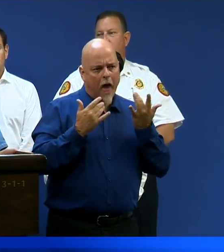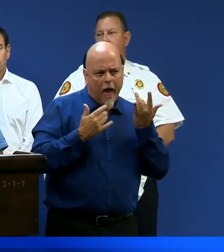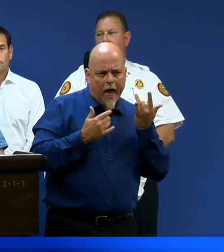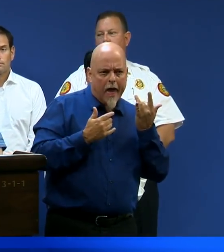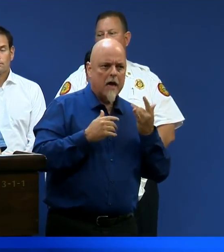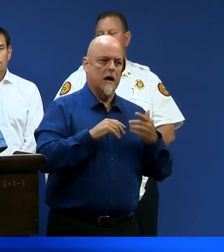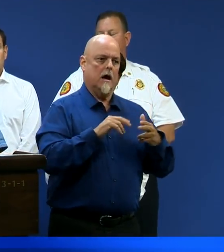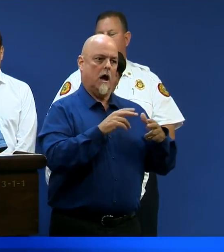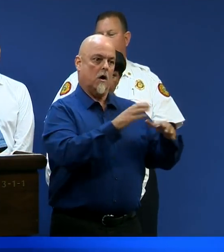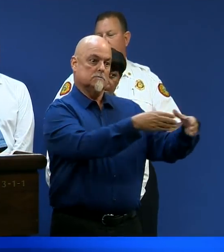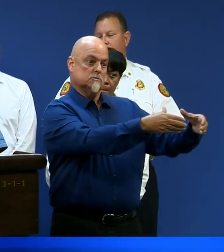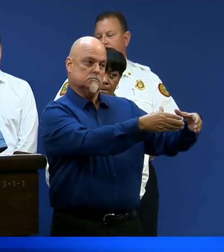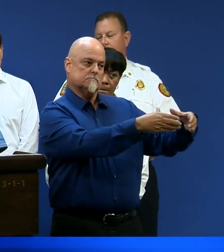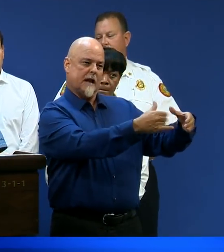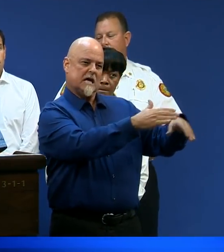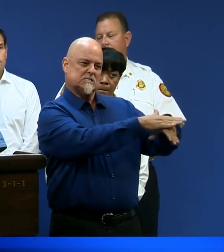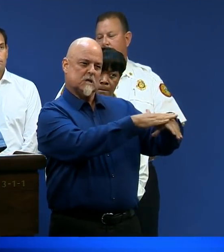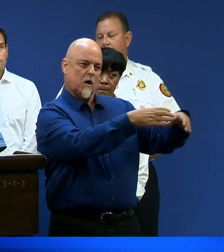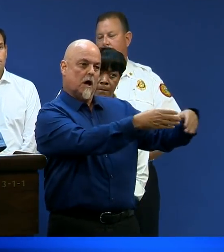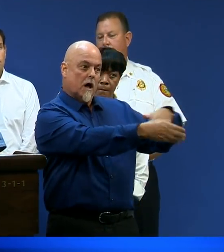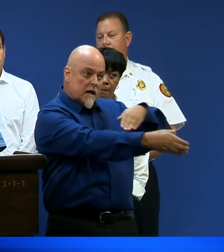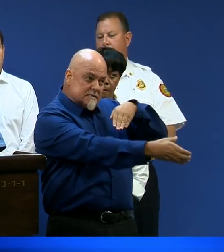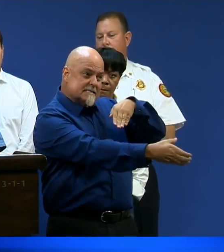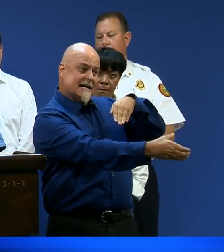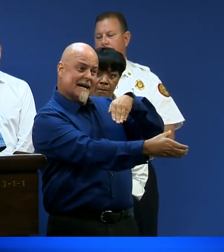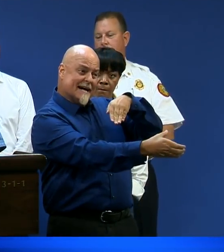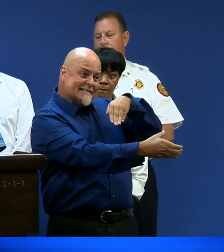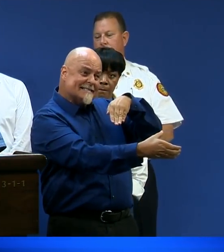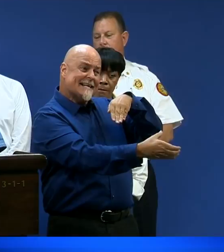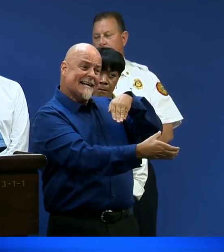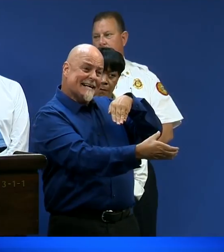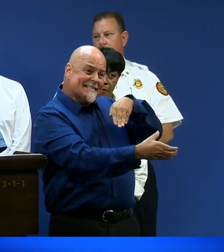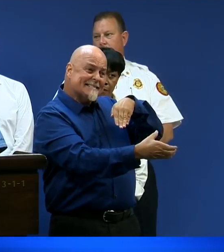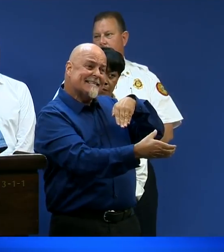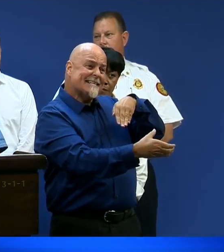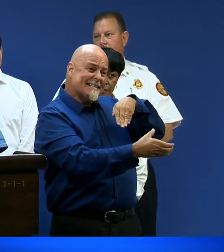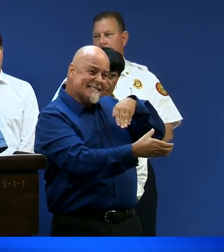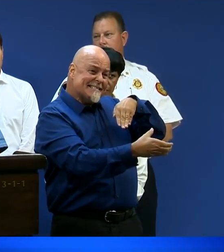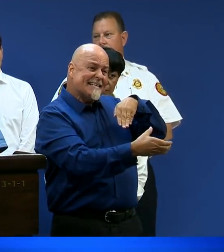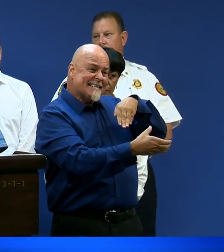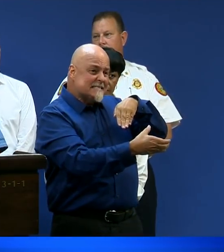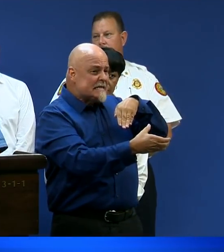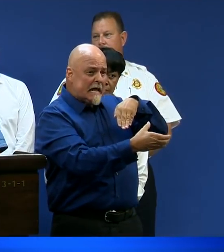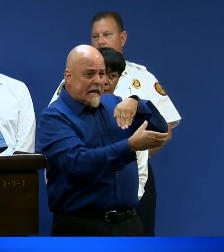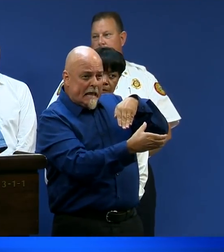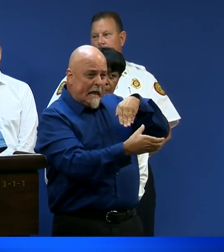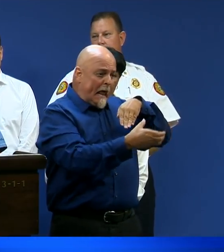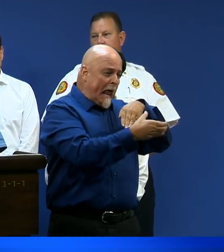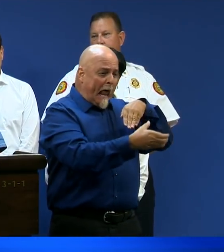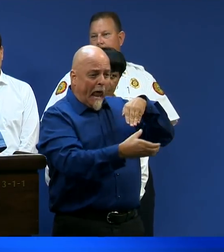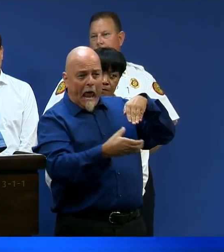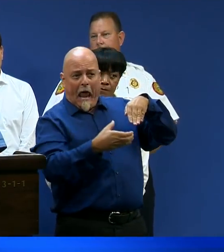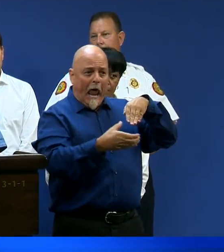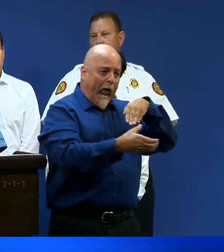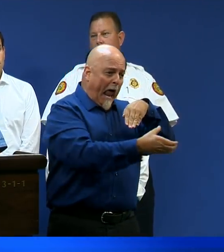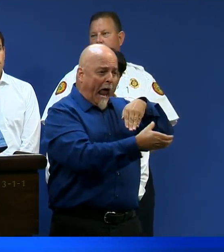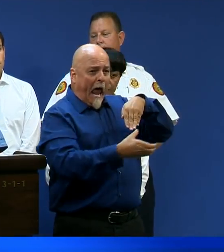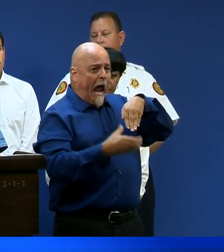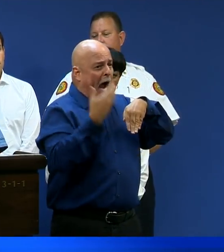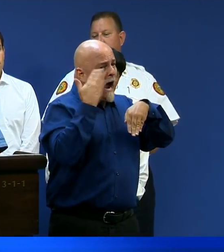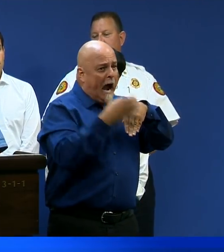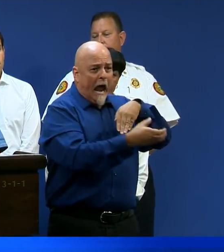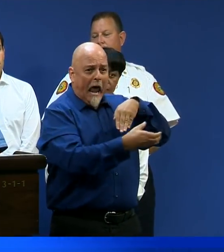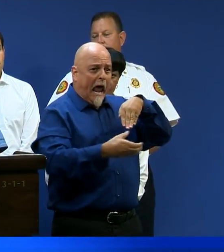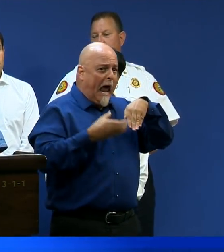if we're going to need mandatory evacuation orders. And so the storm slowing down give us a little bit more time to take a look at